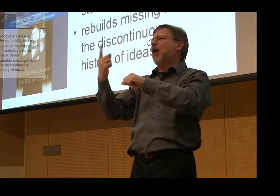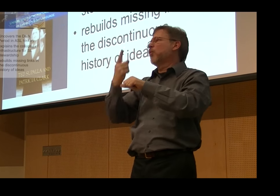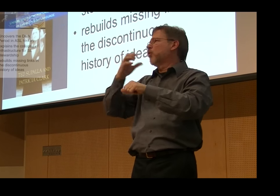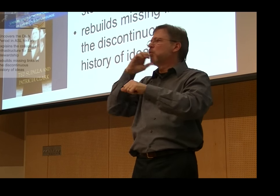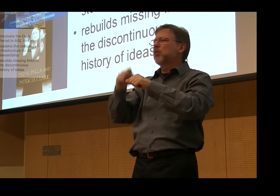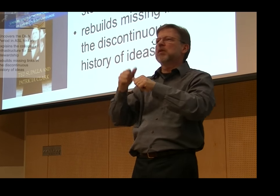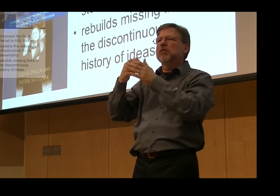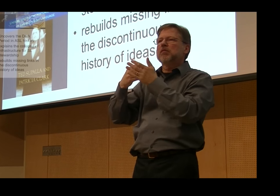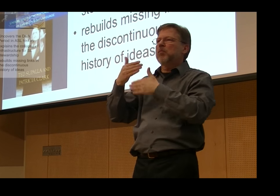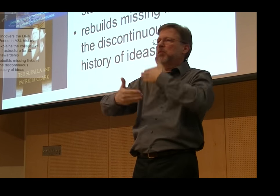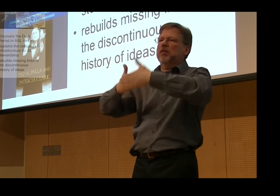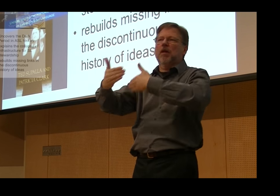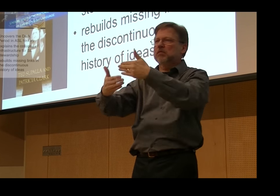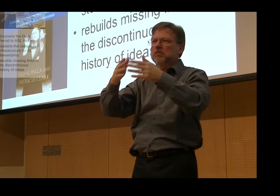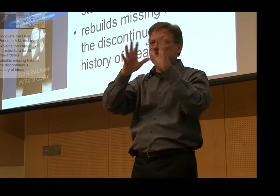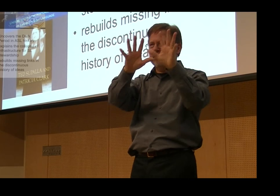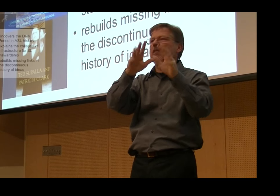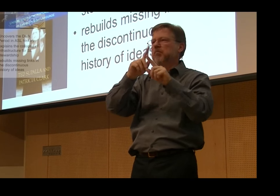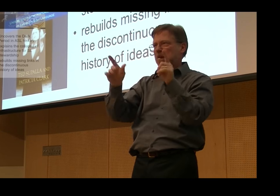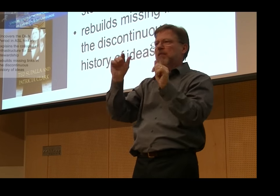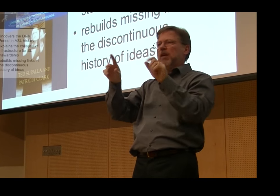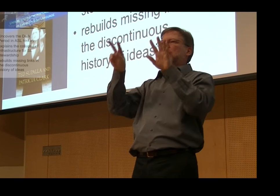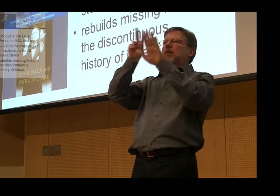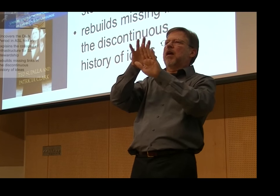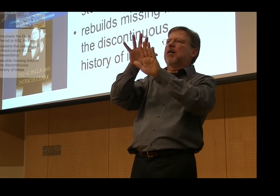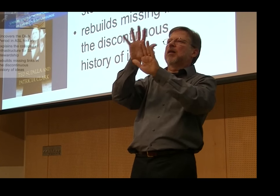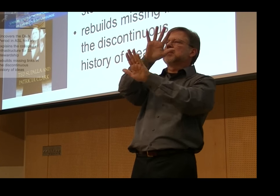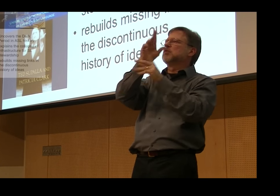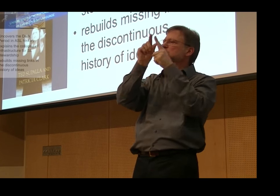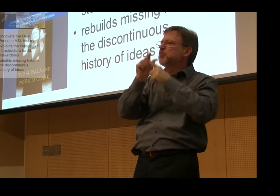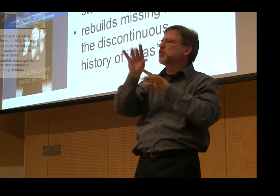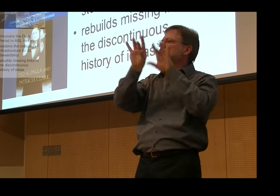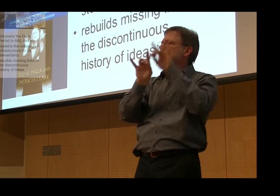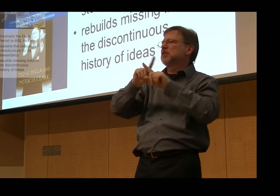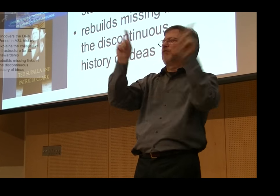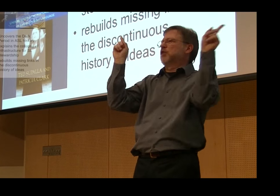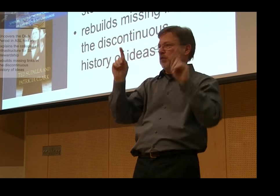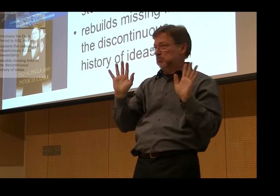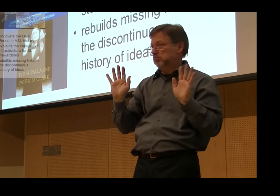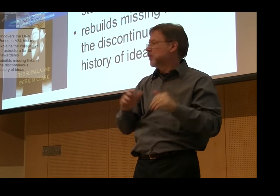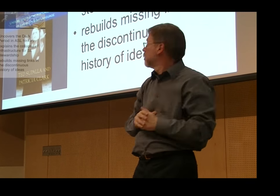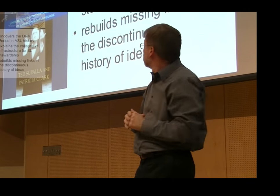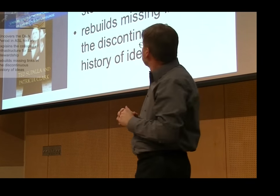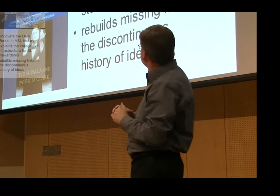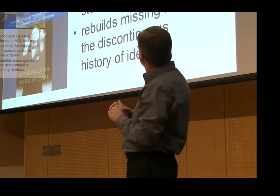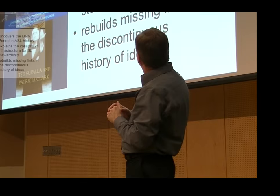Looking at those documents historically help us to develop a good